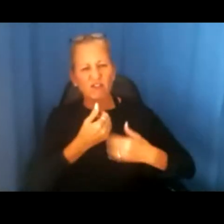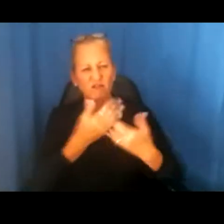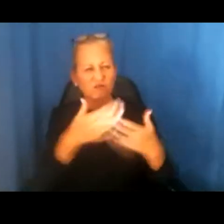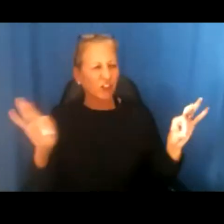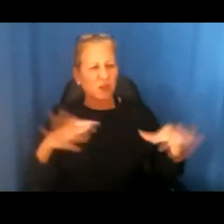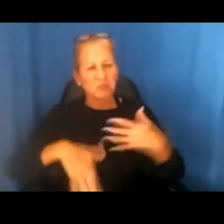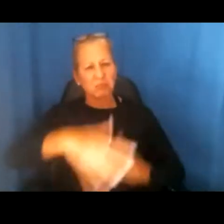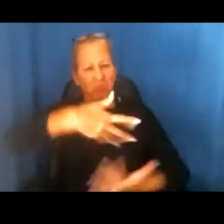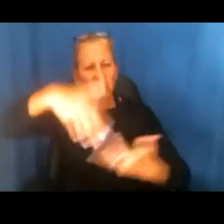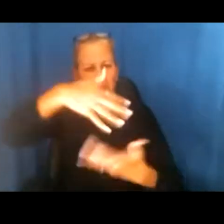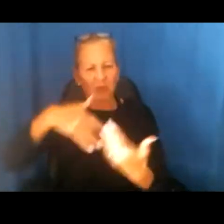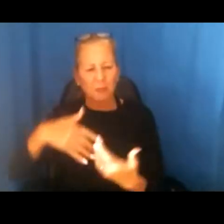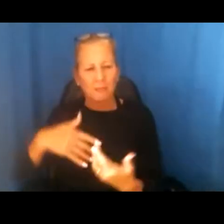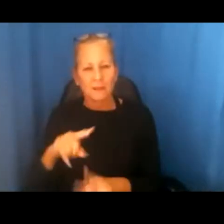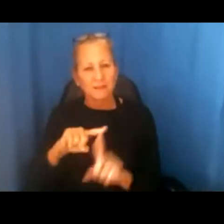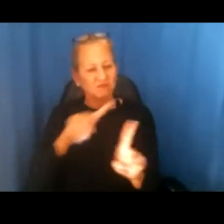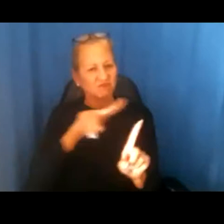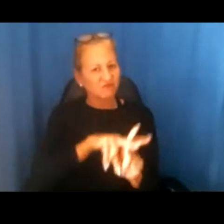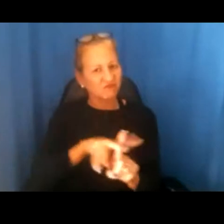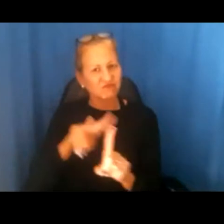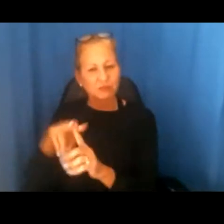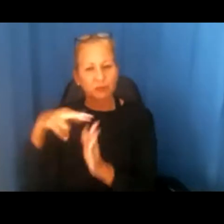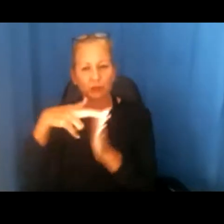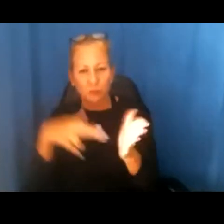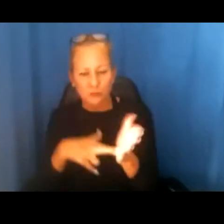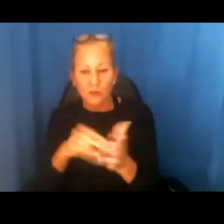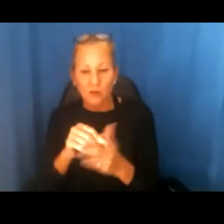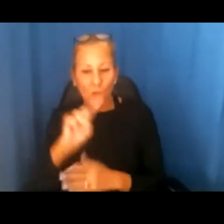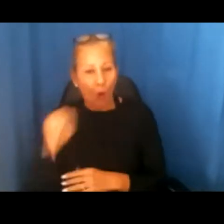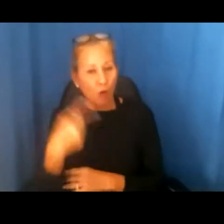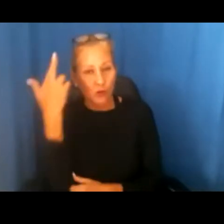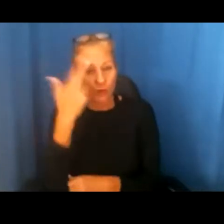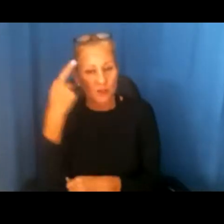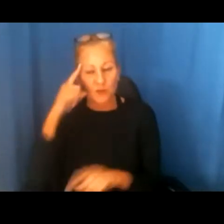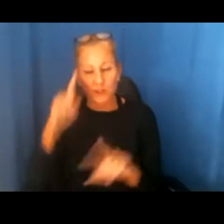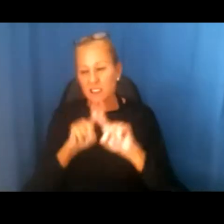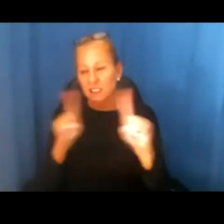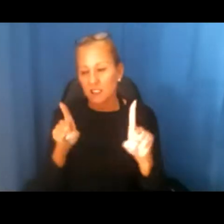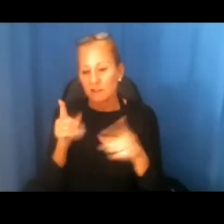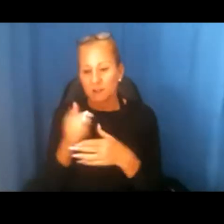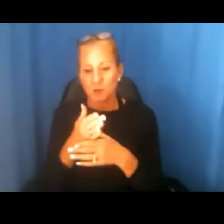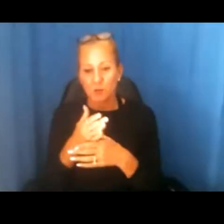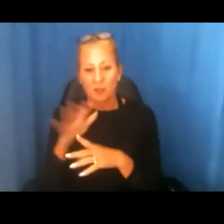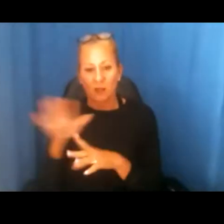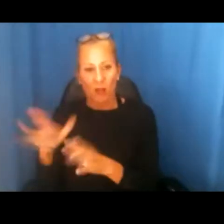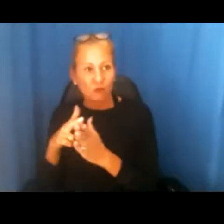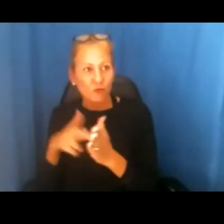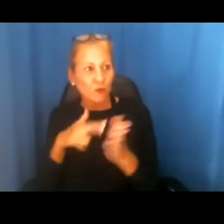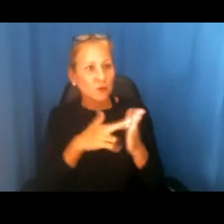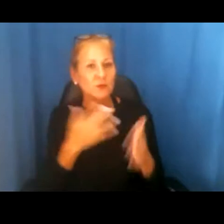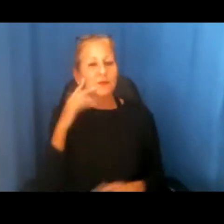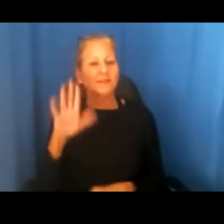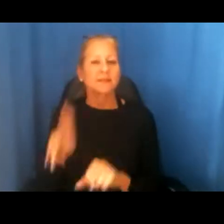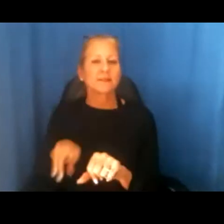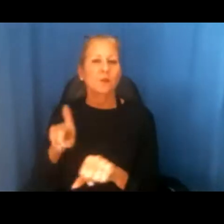So it's a different application of rules. And the only reason for the difference in the application of rules was the